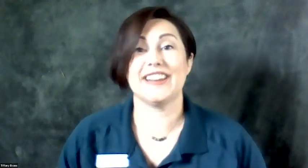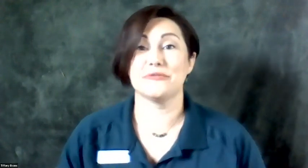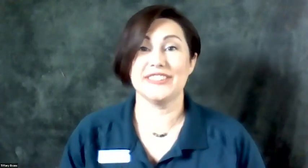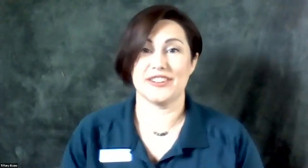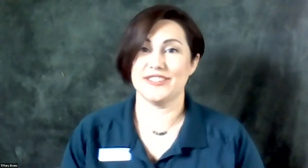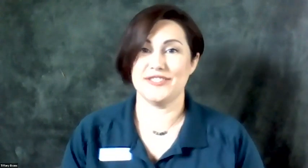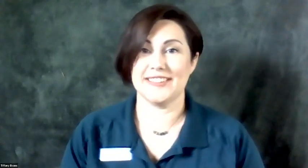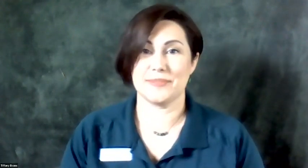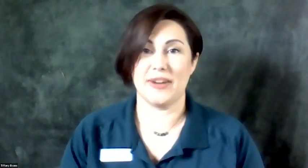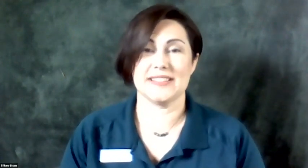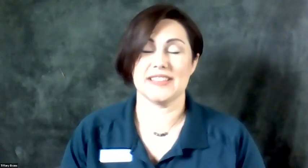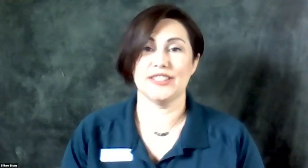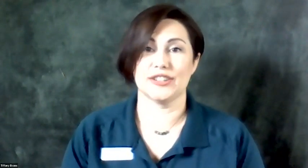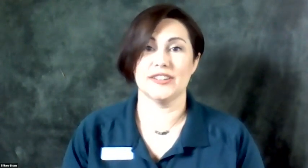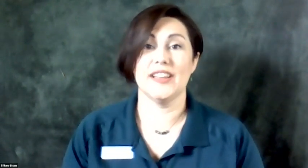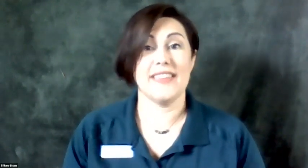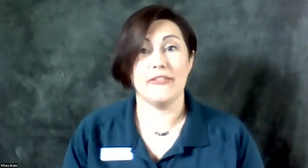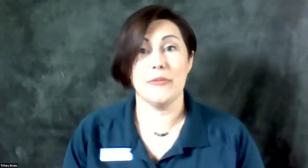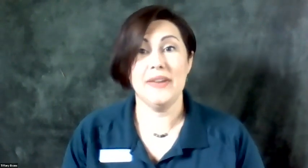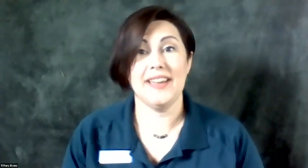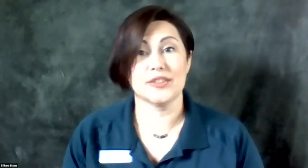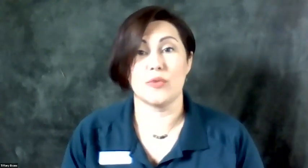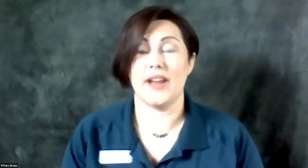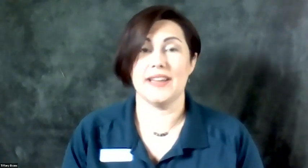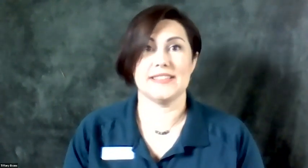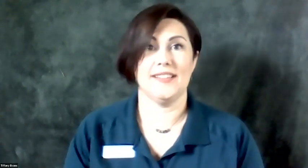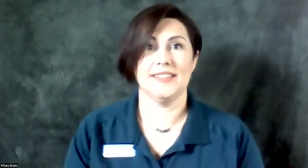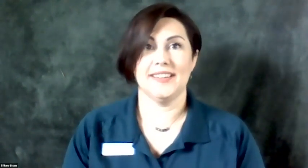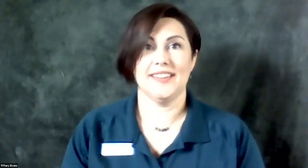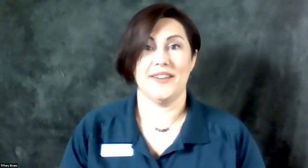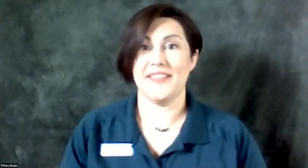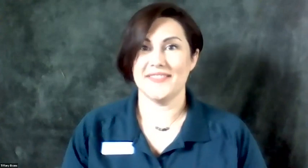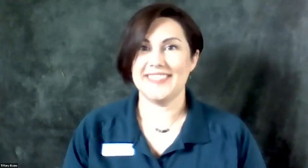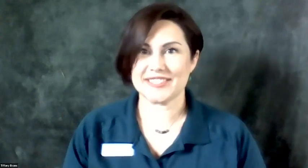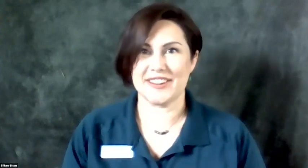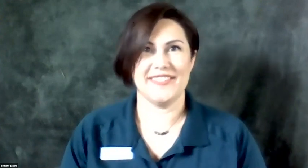really encourage you guys to practice and learn the alphabet and learn more ASL. Okay, next one. Are we ready?